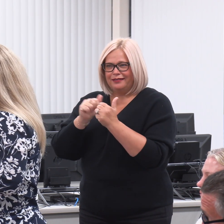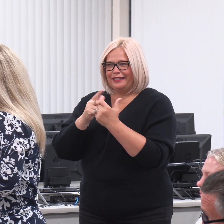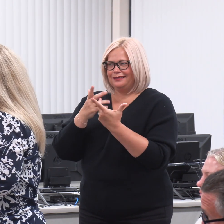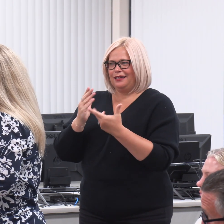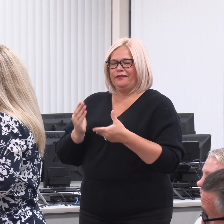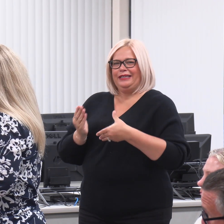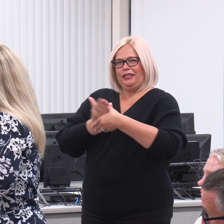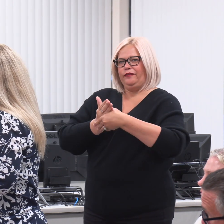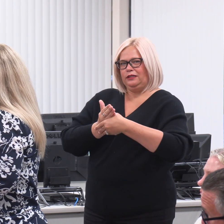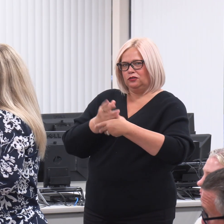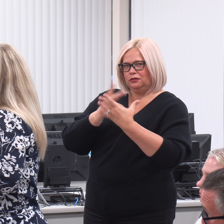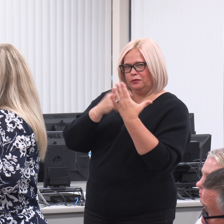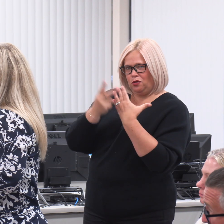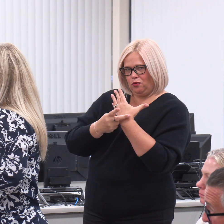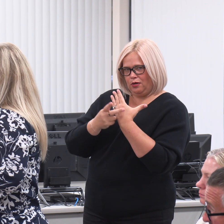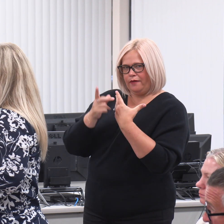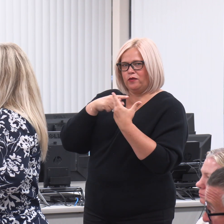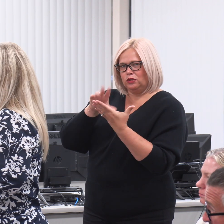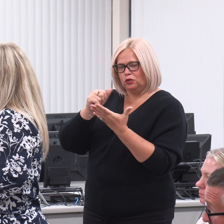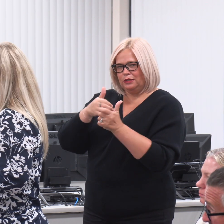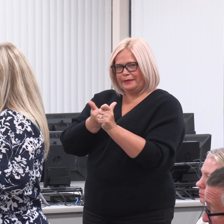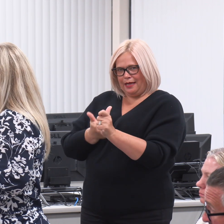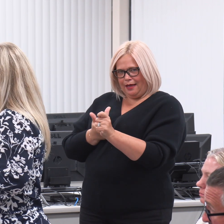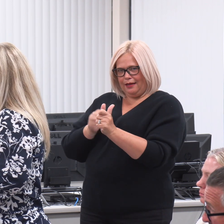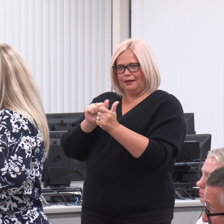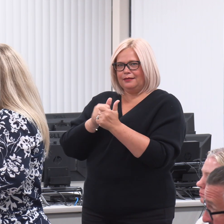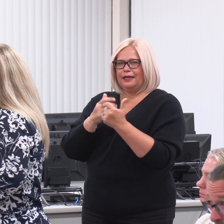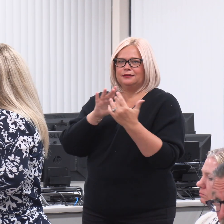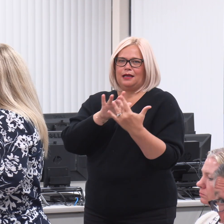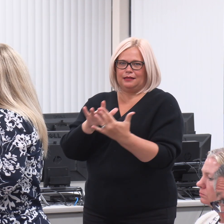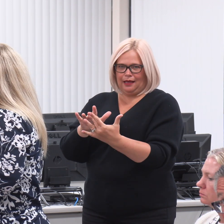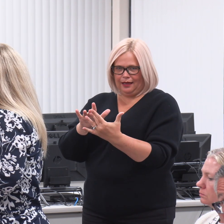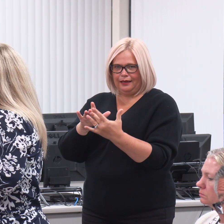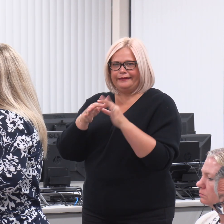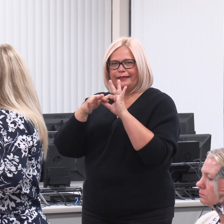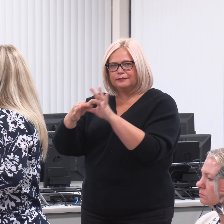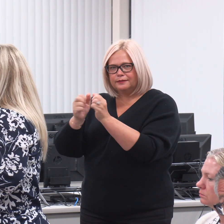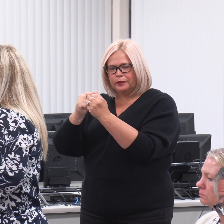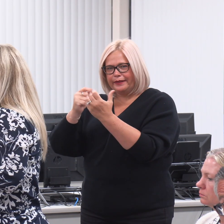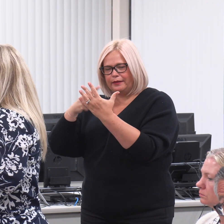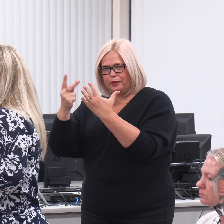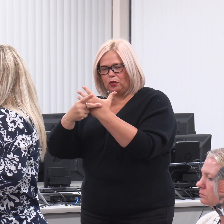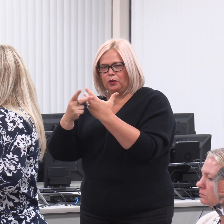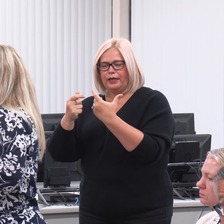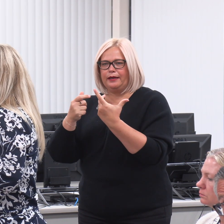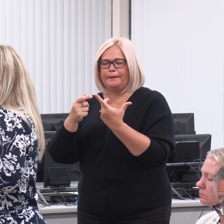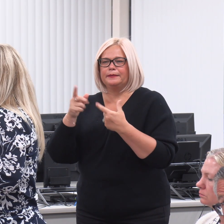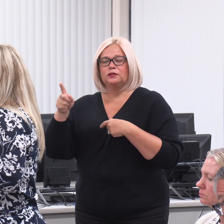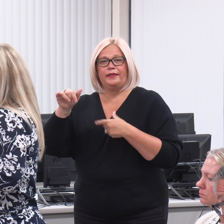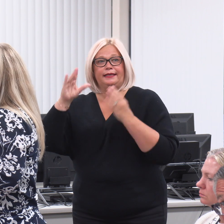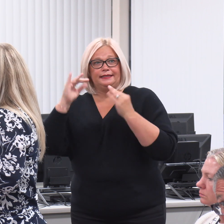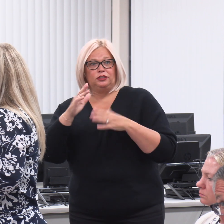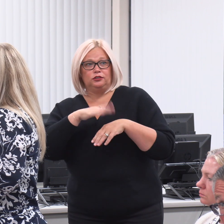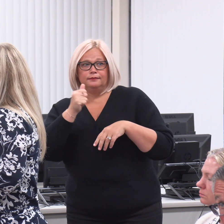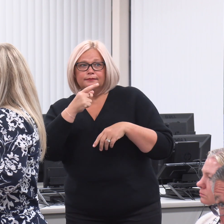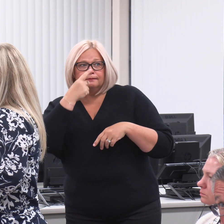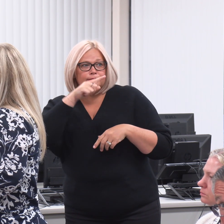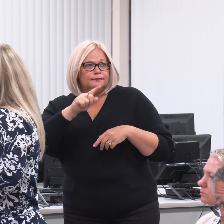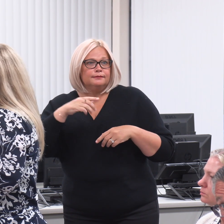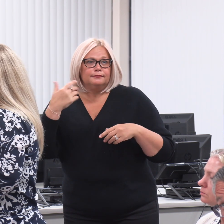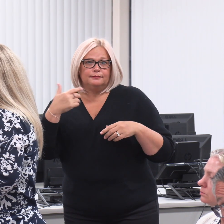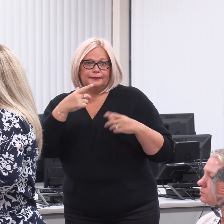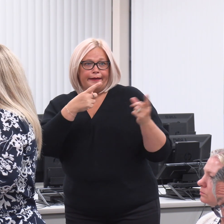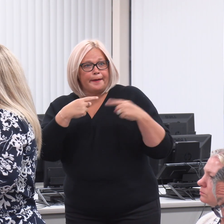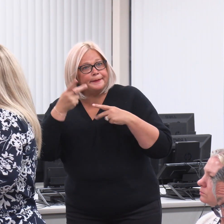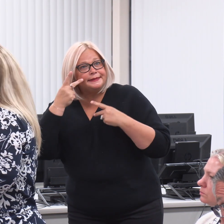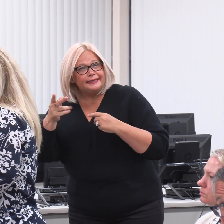intervention program. That's online that came with the program to see how that works. So she called me up and said that she was real excited that it had